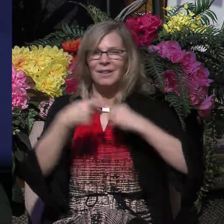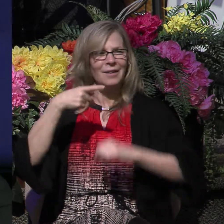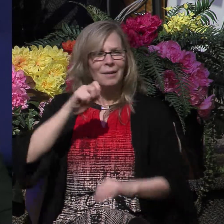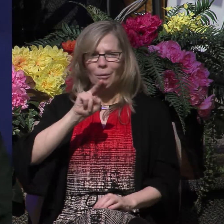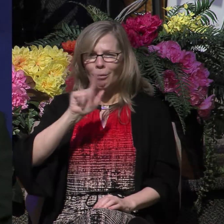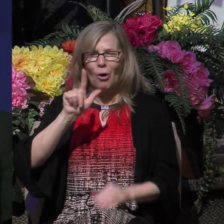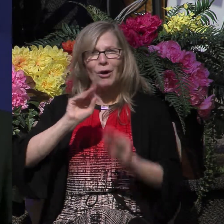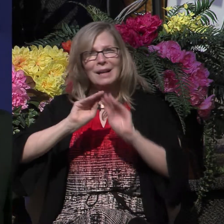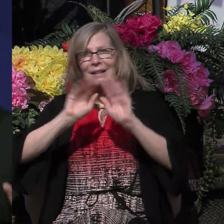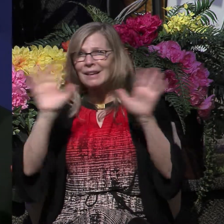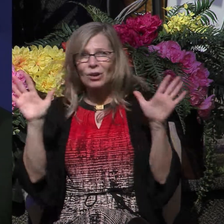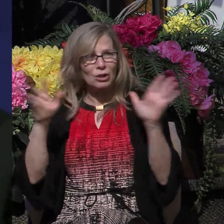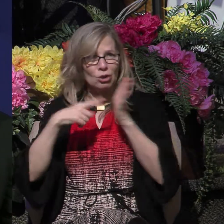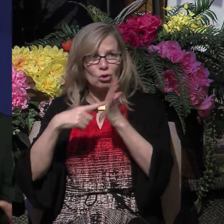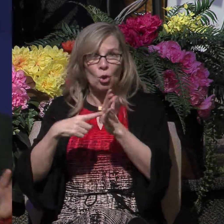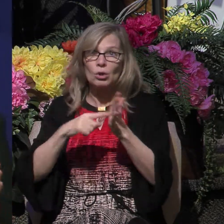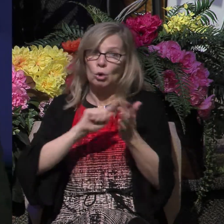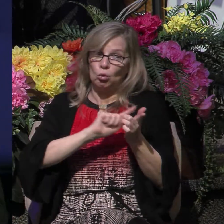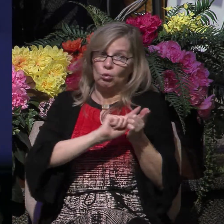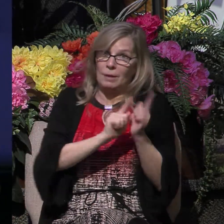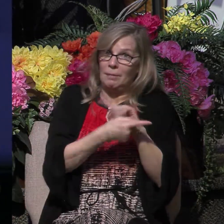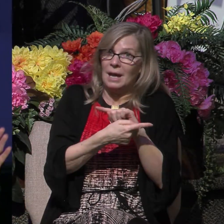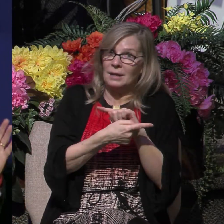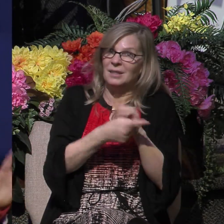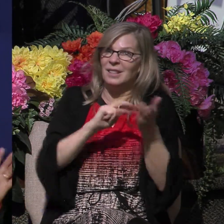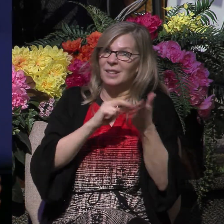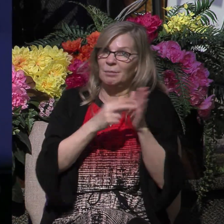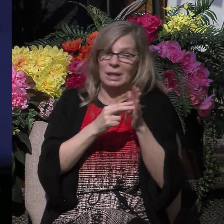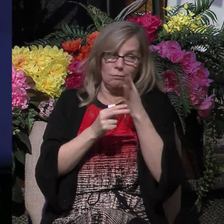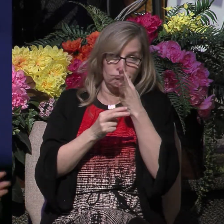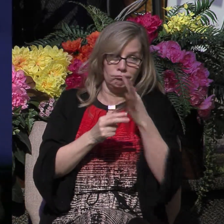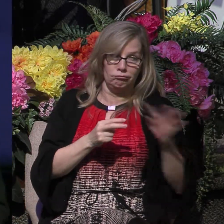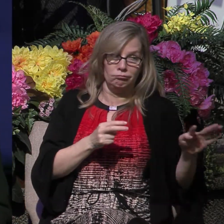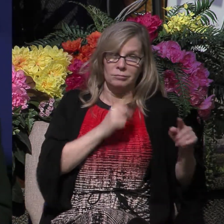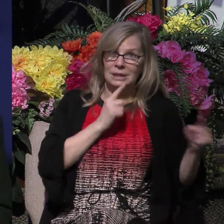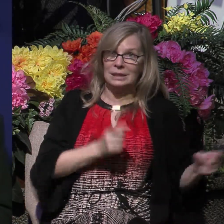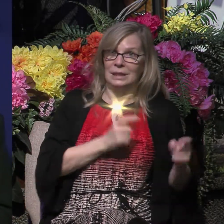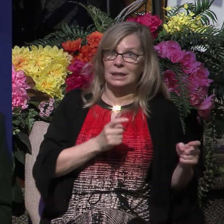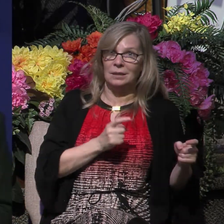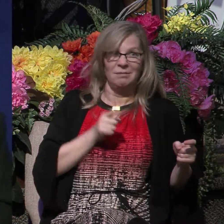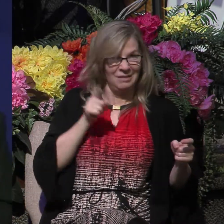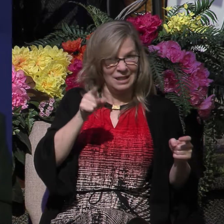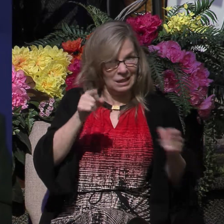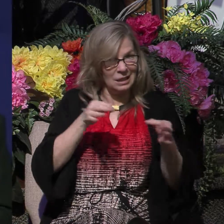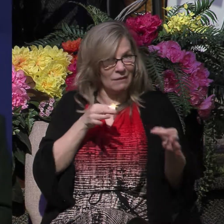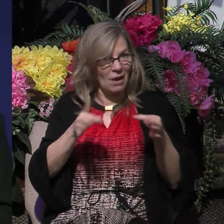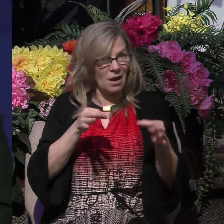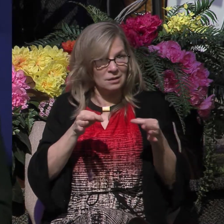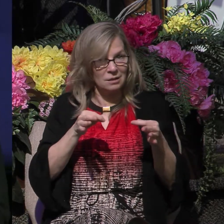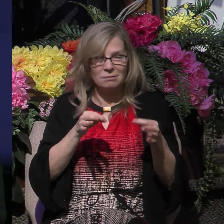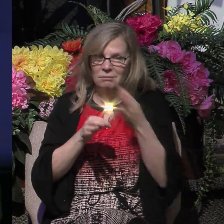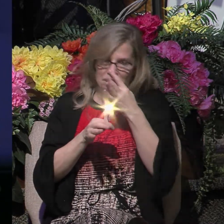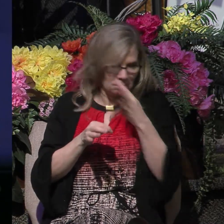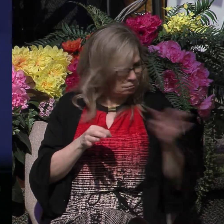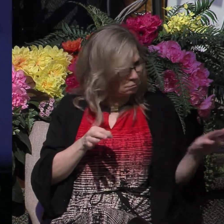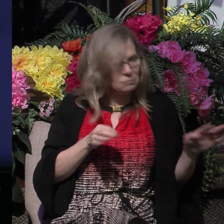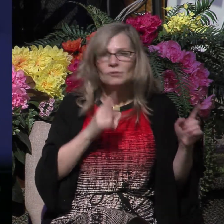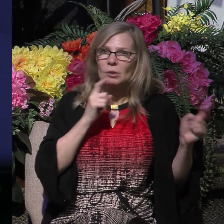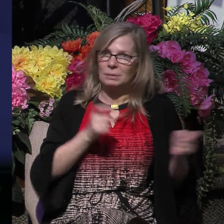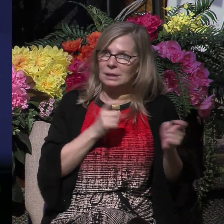equates repentance as turning from sin. He defines it. And he also states that it is a part of true saving